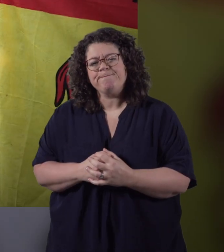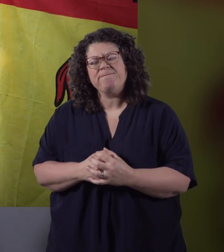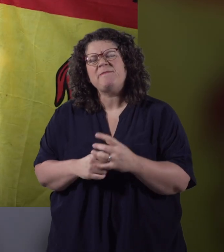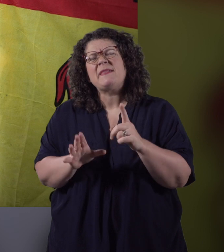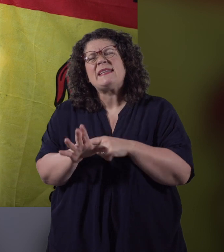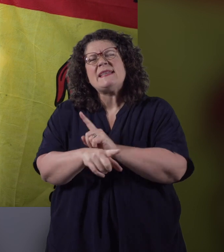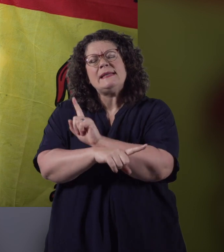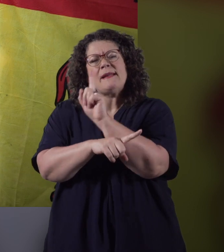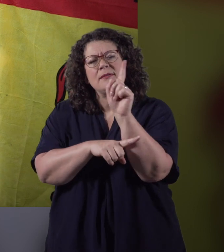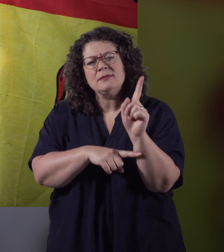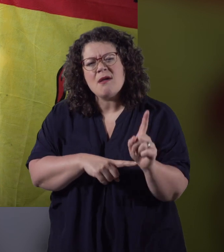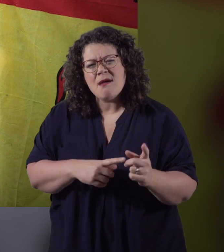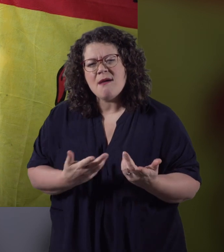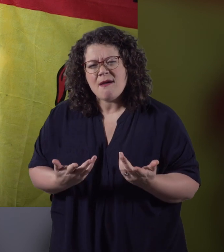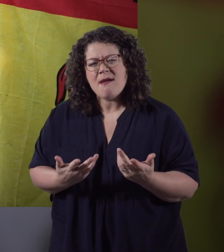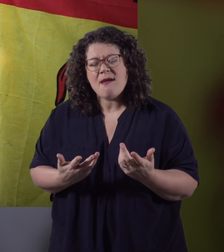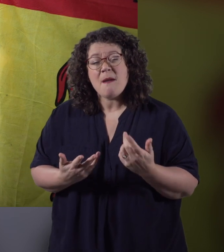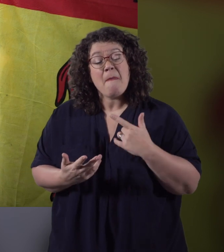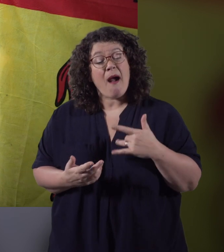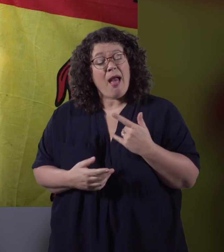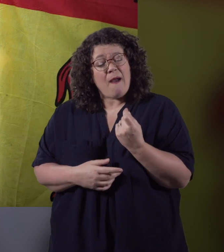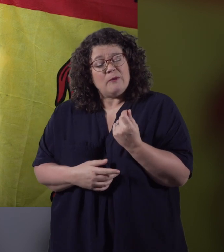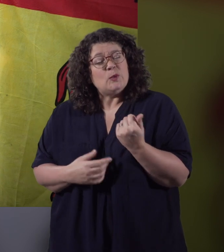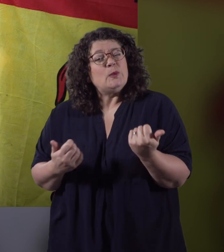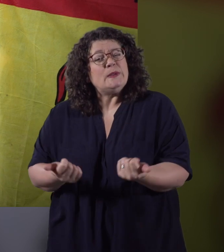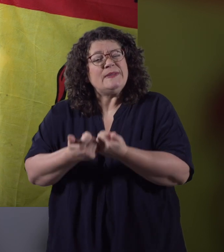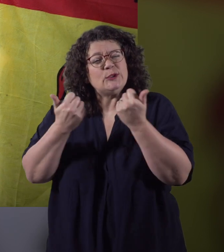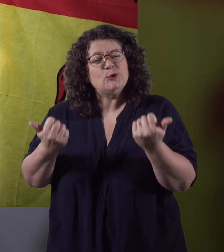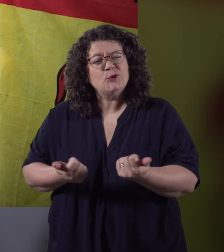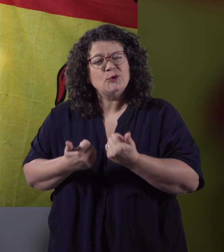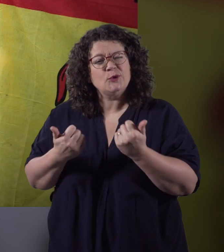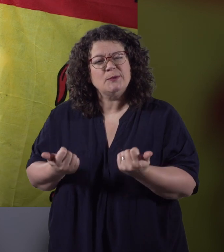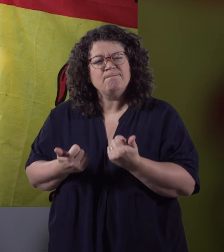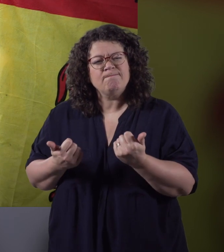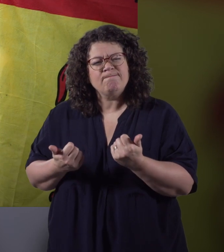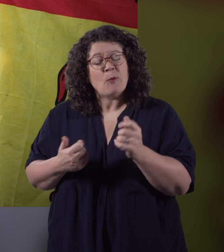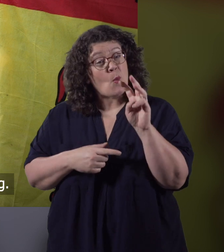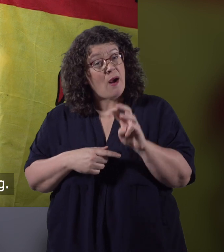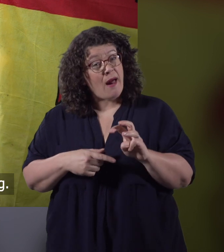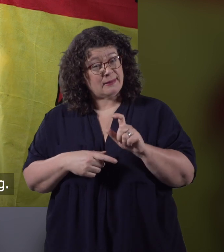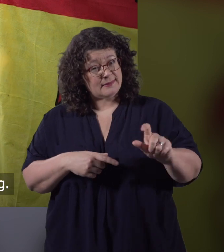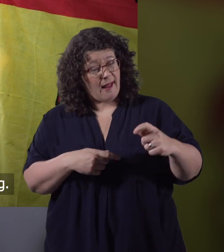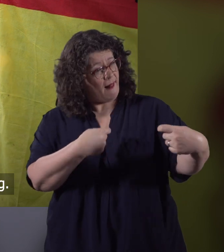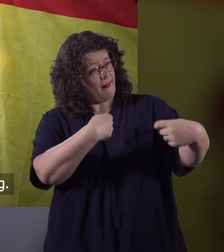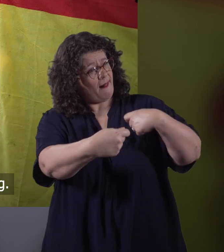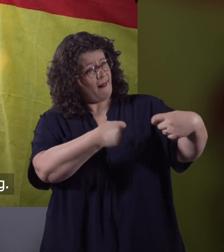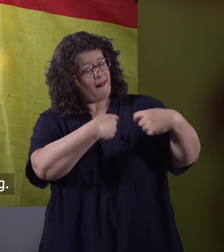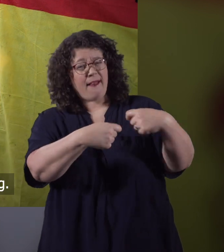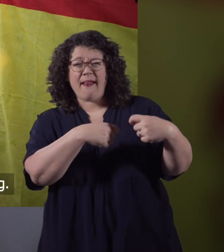And years later, as my life draws to a close, Wales remains under the rule of a